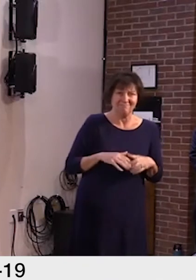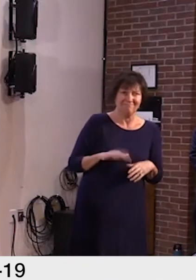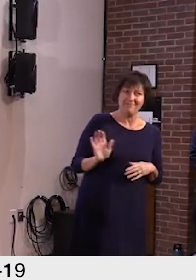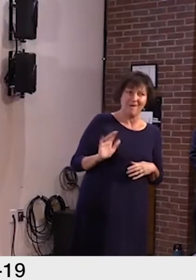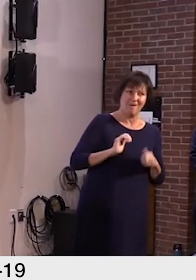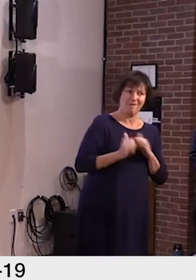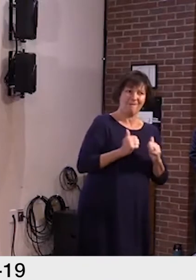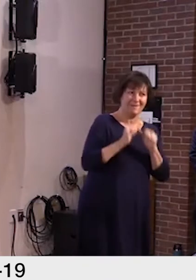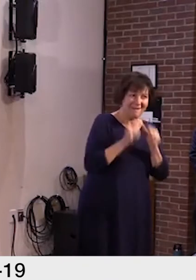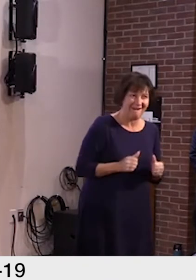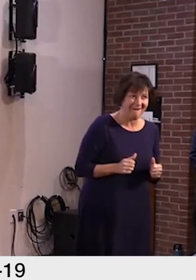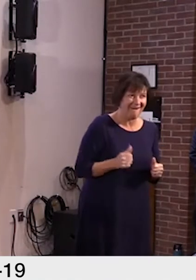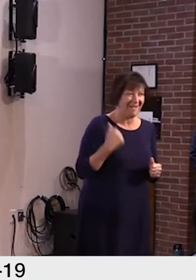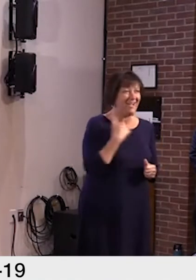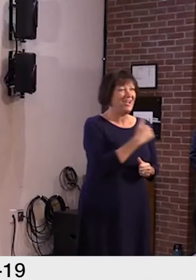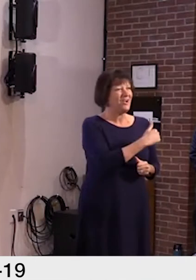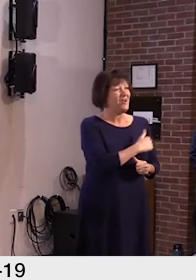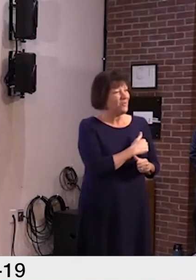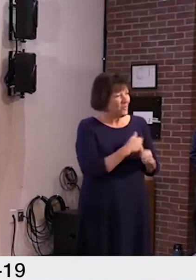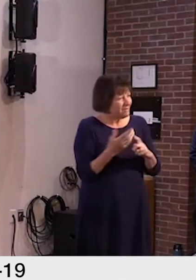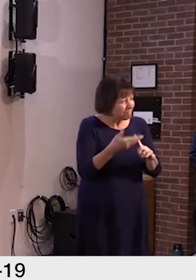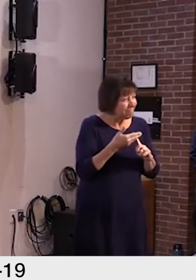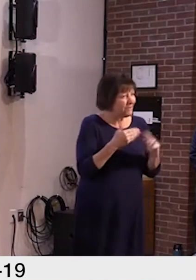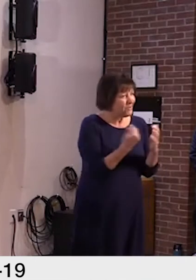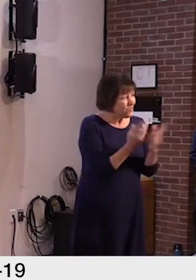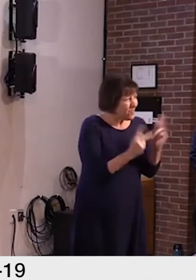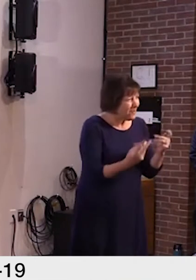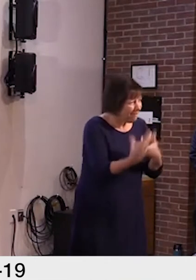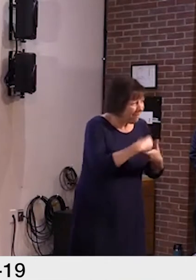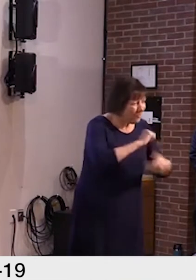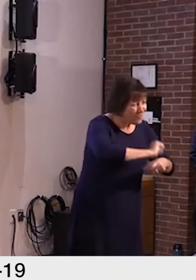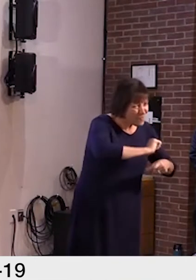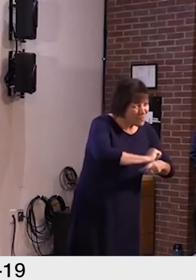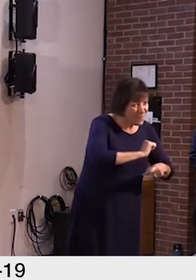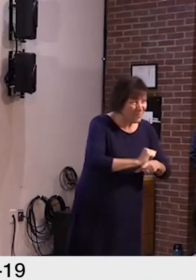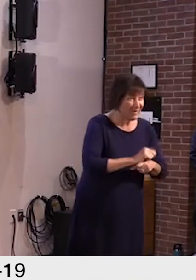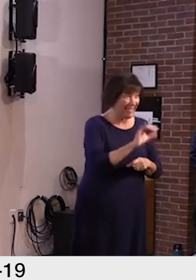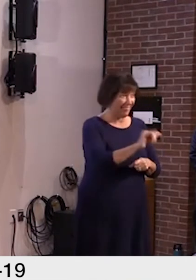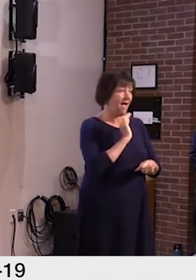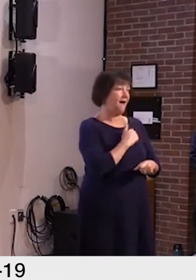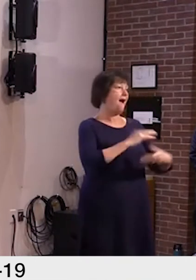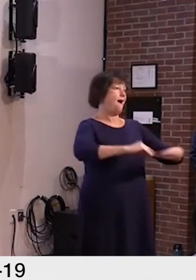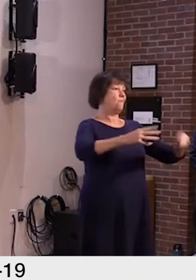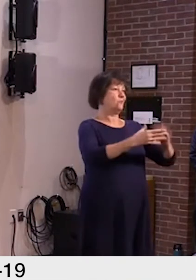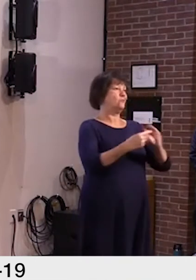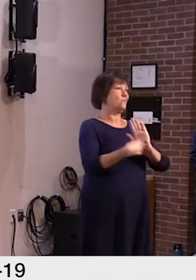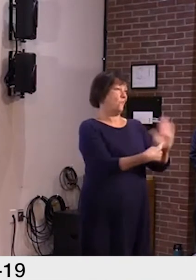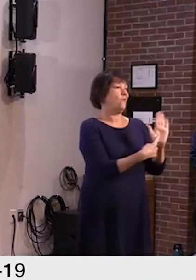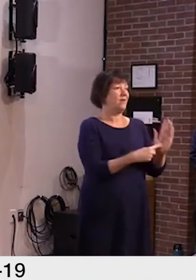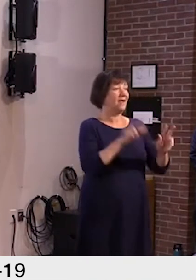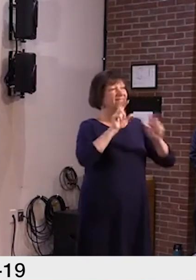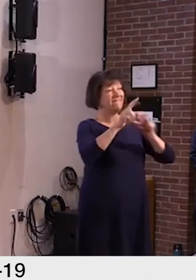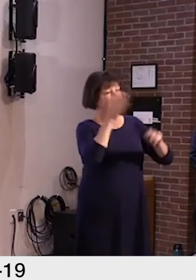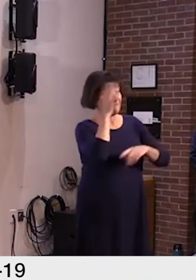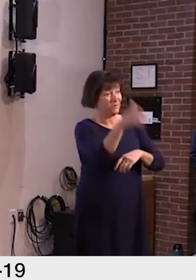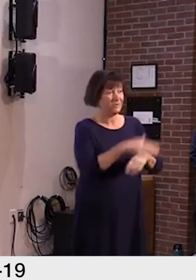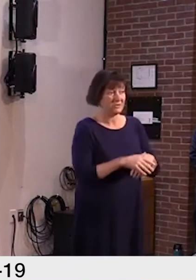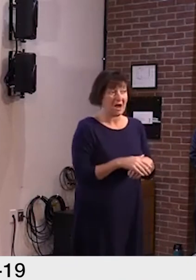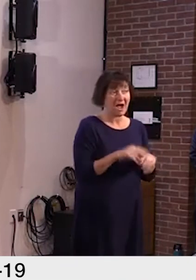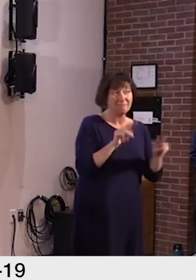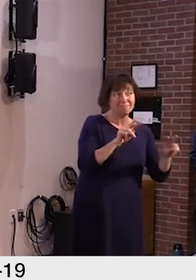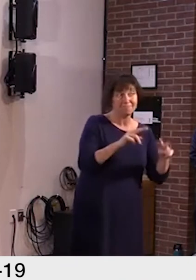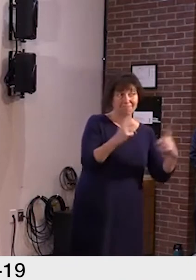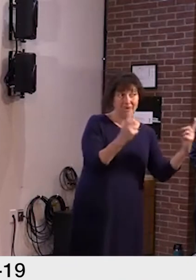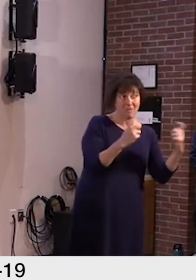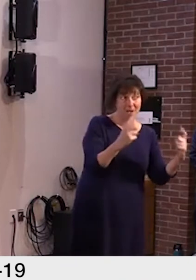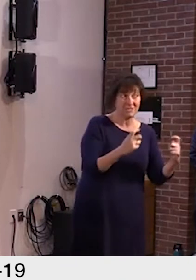the story about how Vermont approached this current challenge while also making an investment for the future. I look forward to hearing your questions.